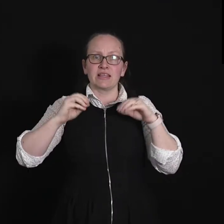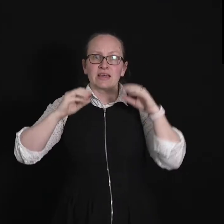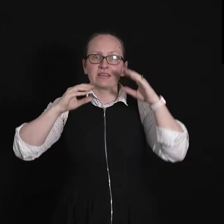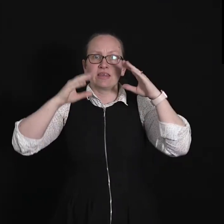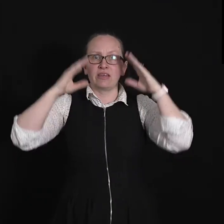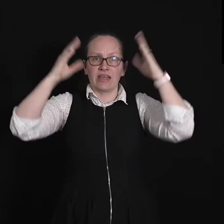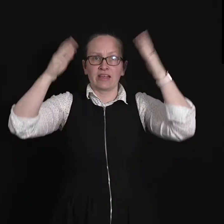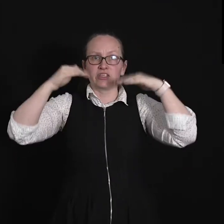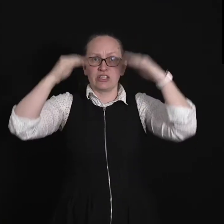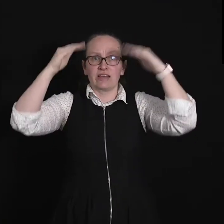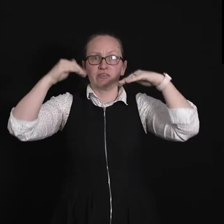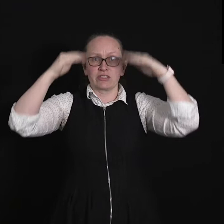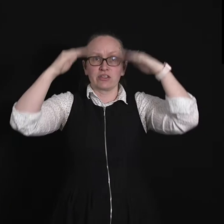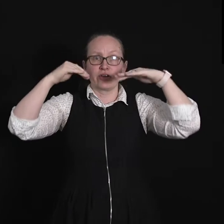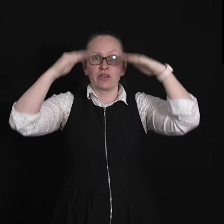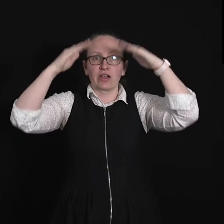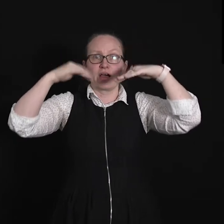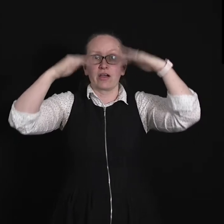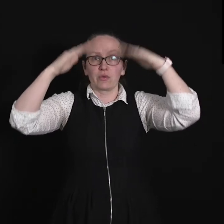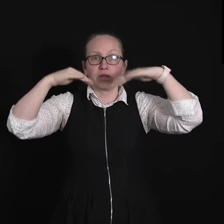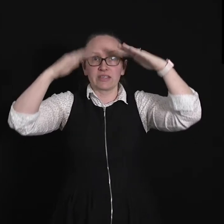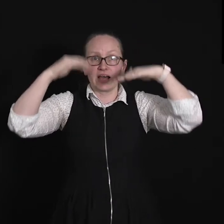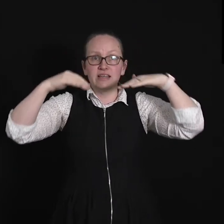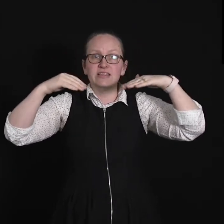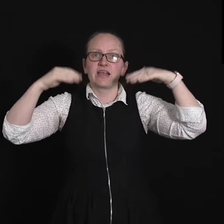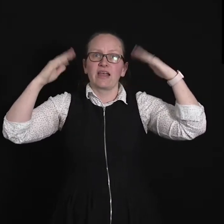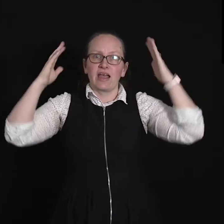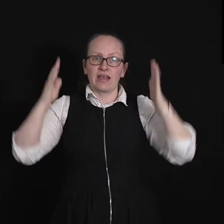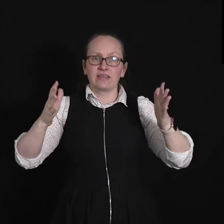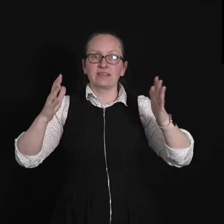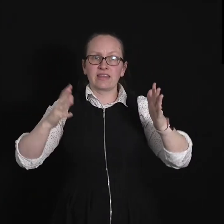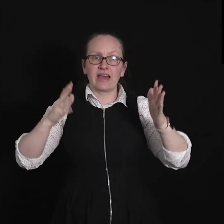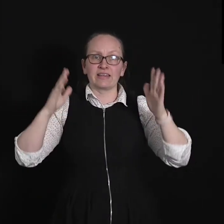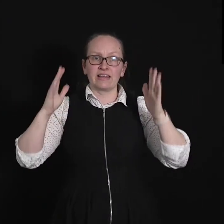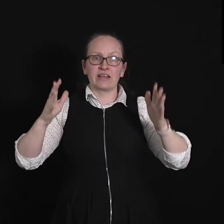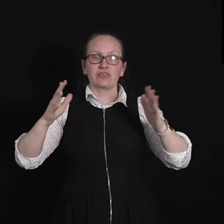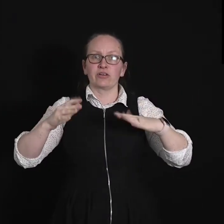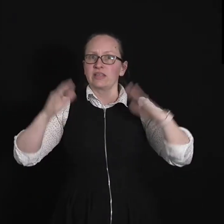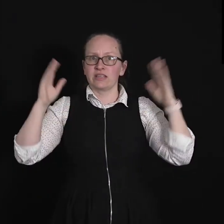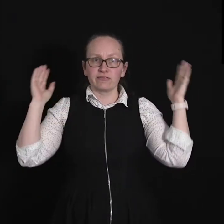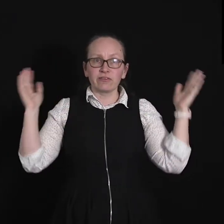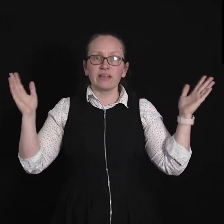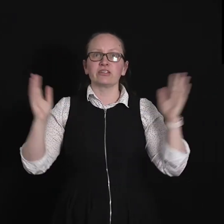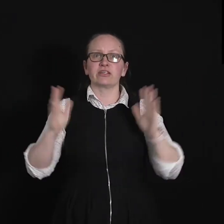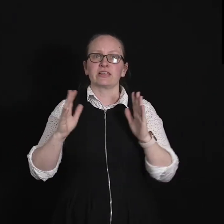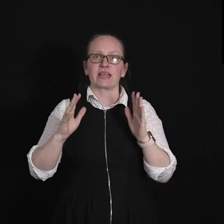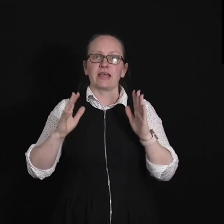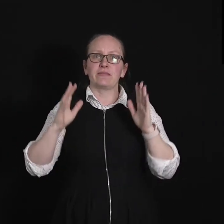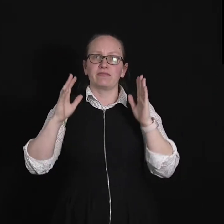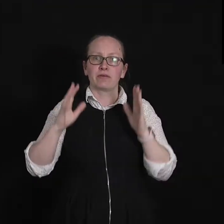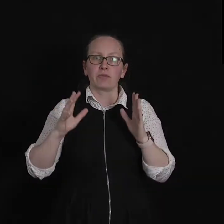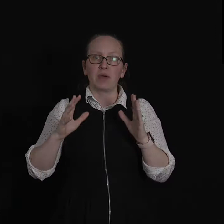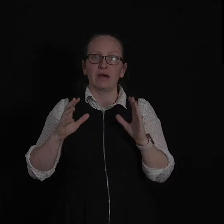that the energy levels are no longer quantized and that electron is free to escape from the well.